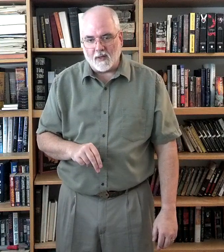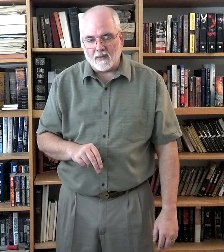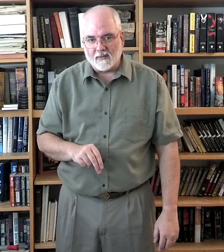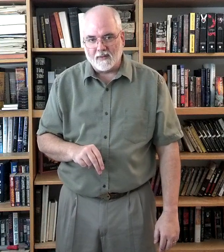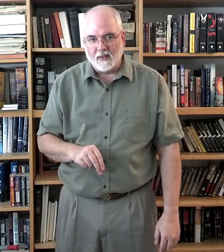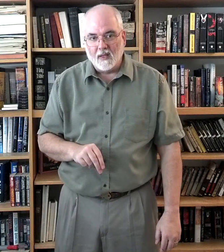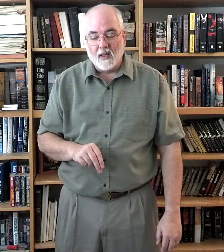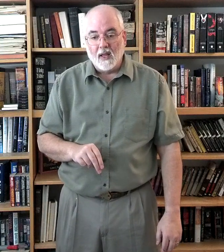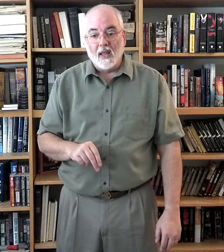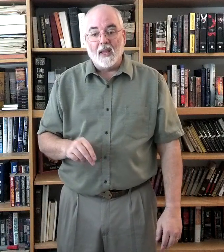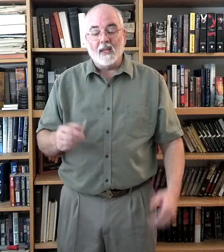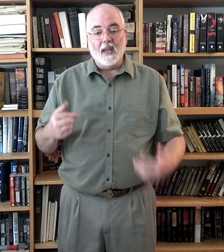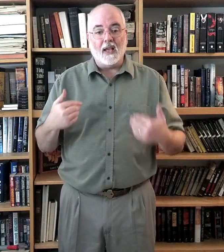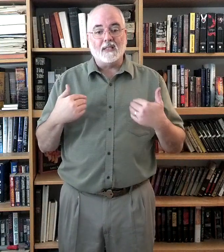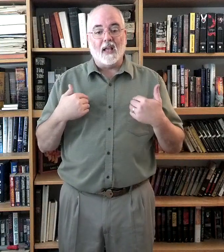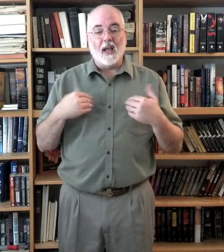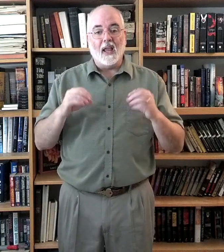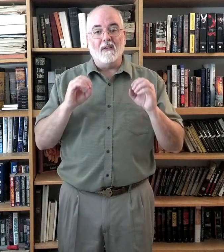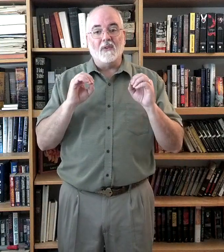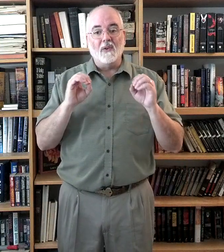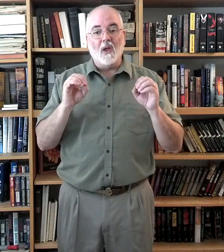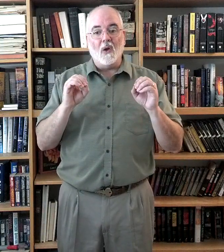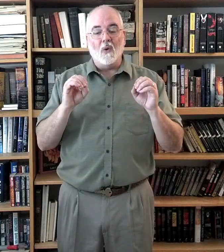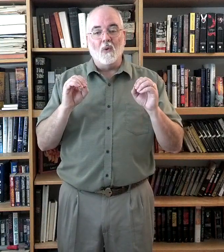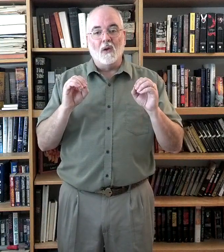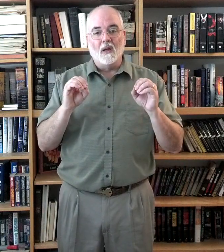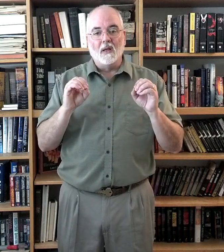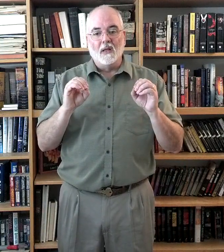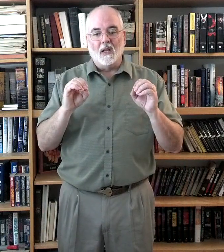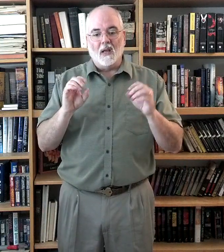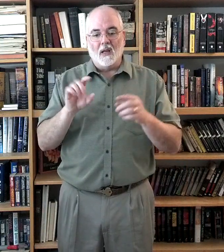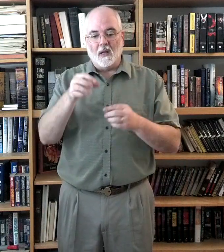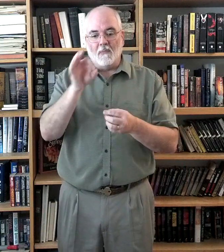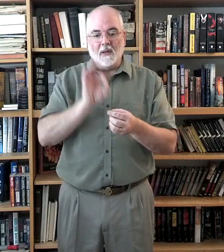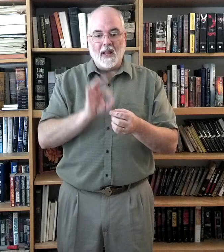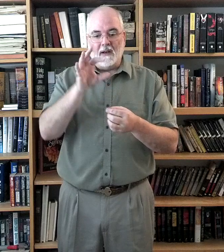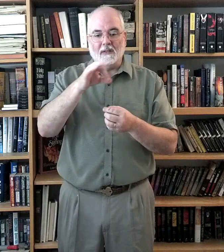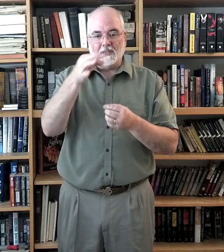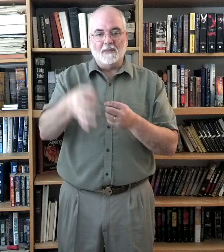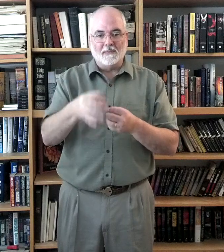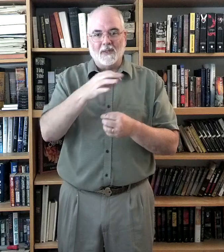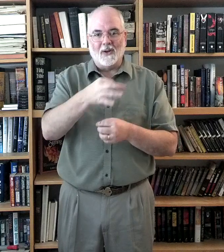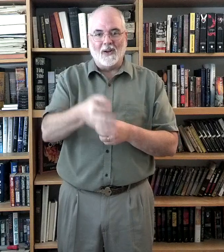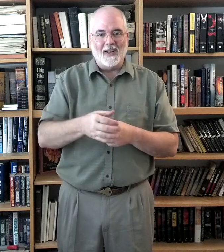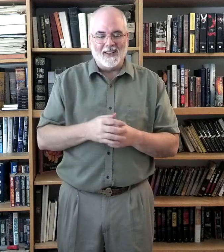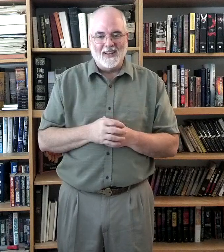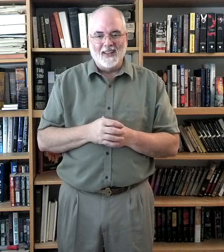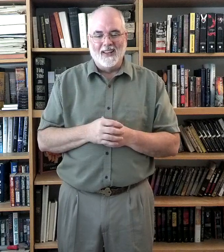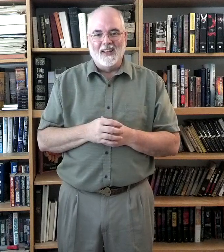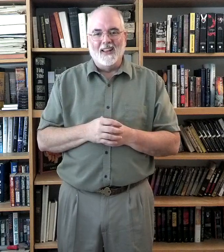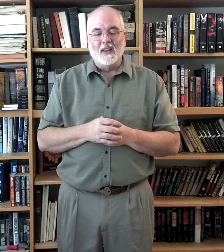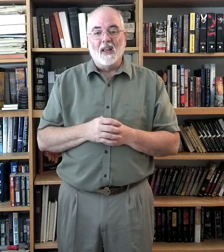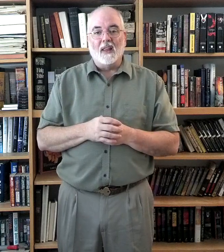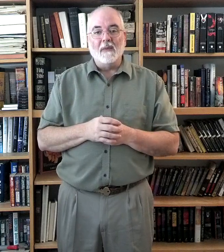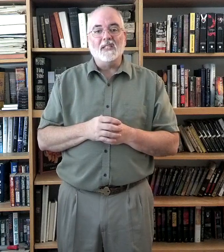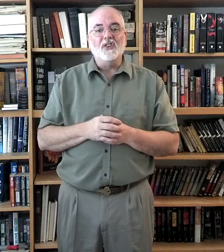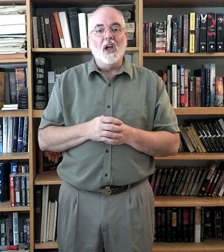Yes. Yes. have no bananas. All right? I mean none.